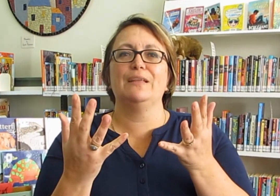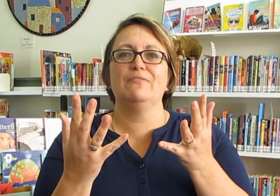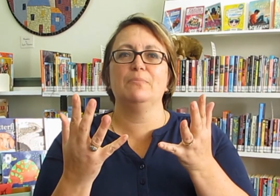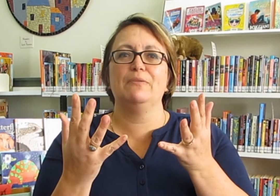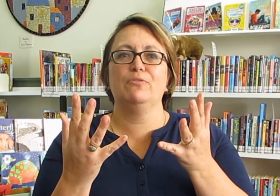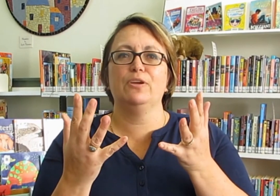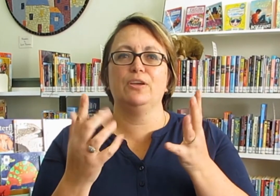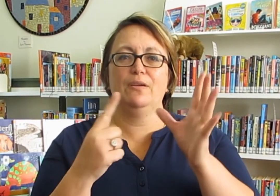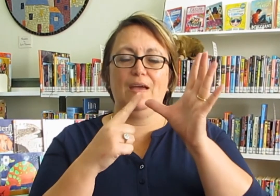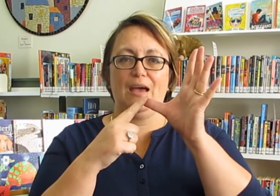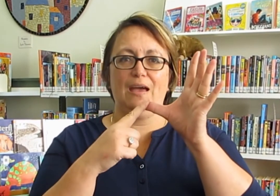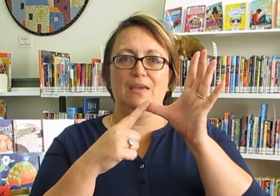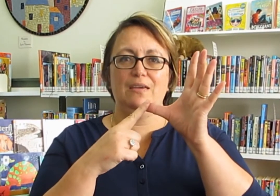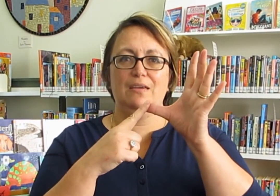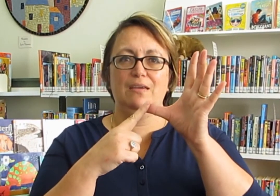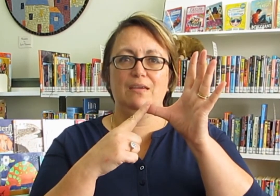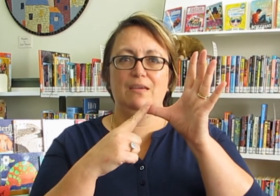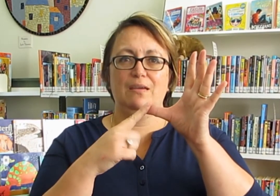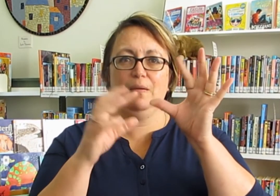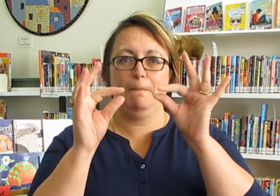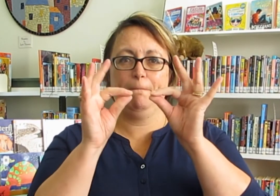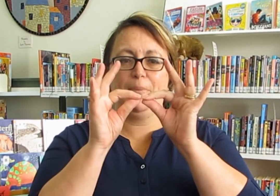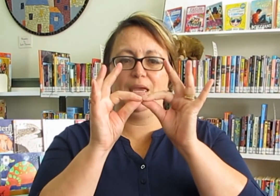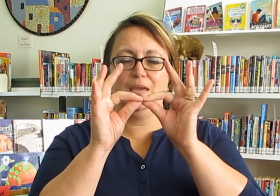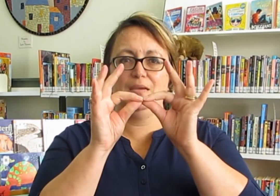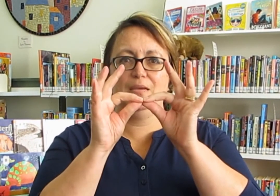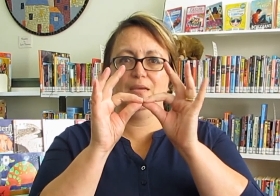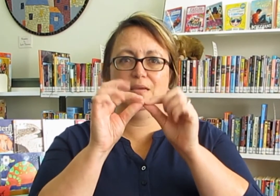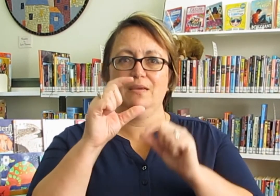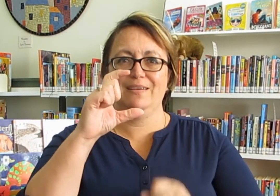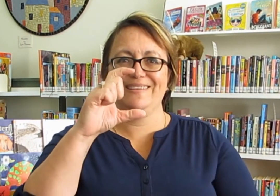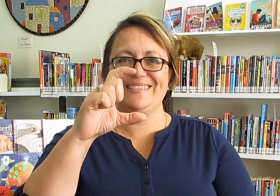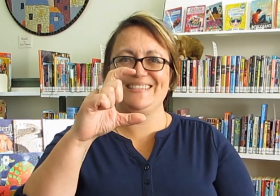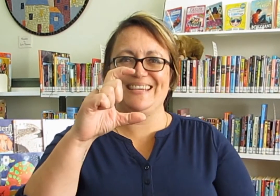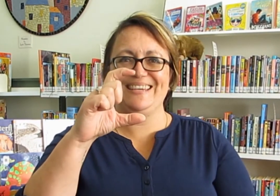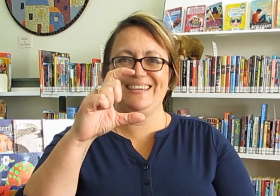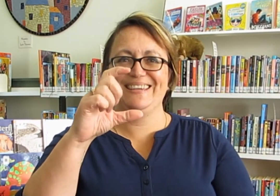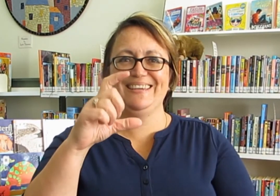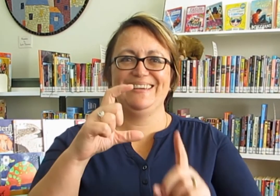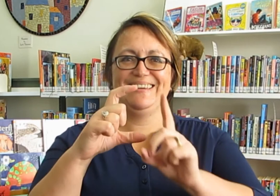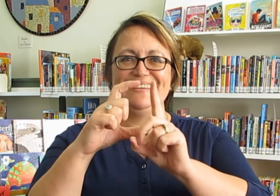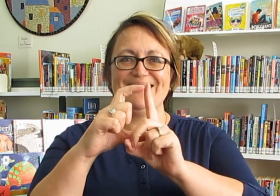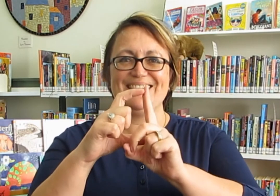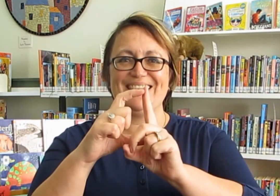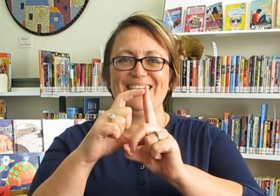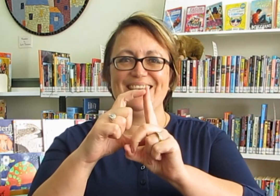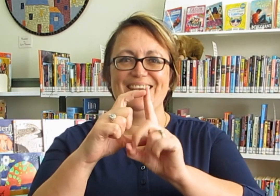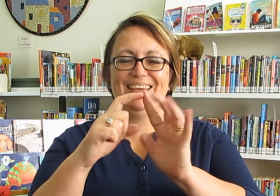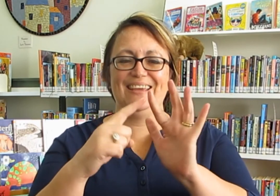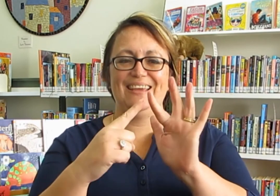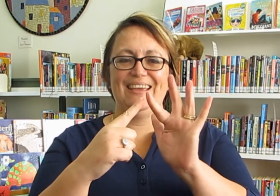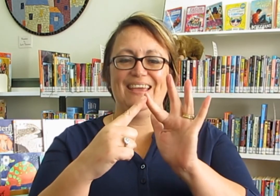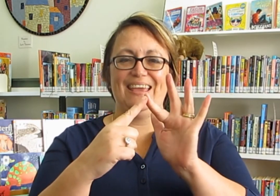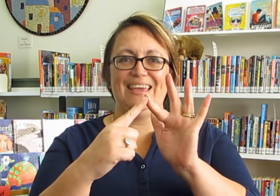alphabet for you. A B C D E